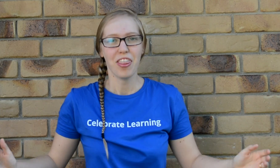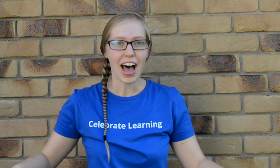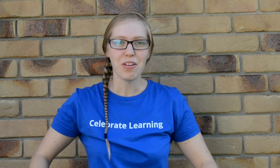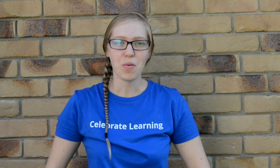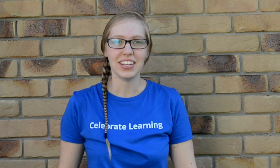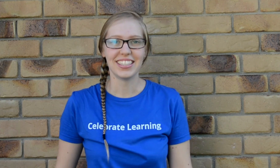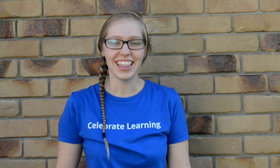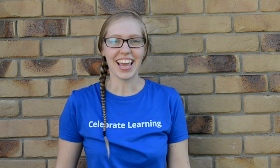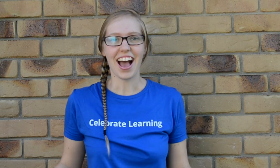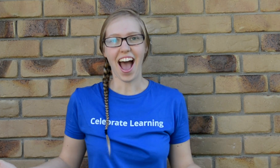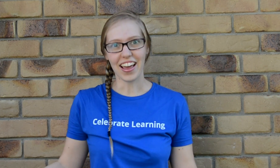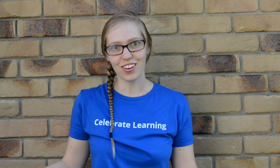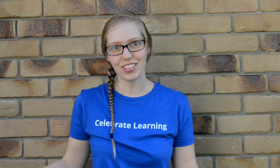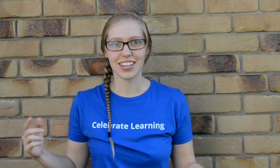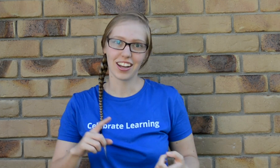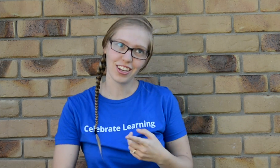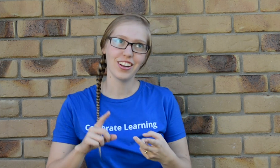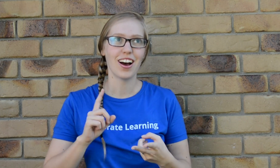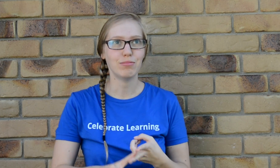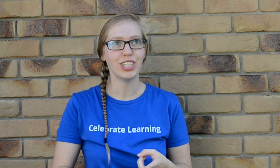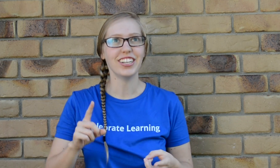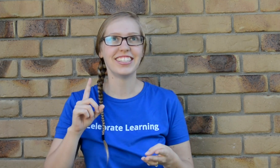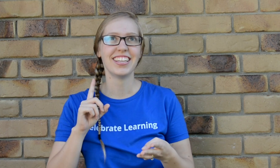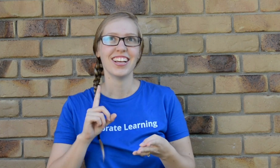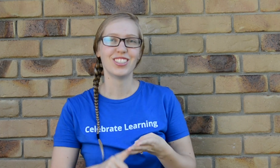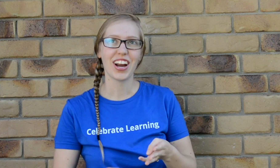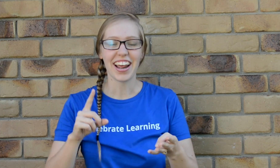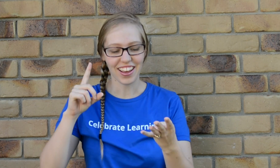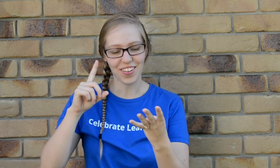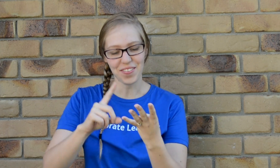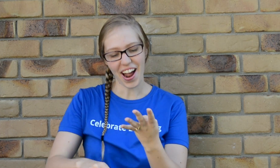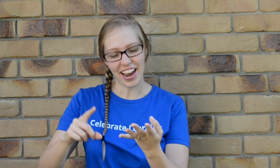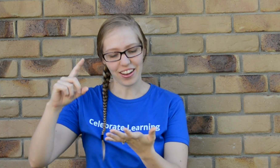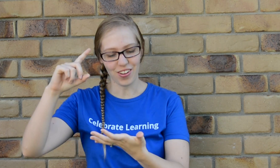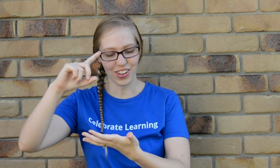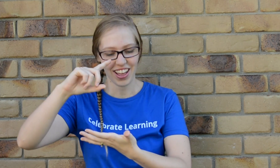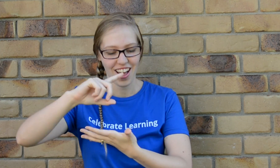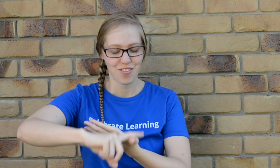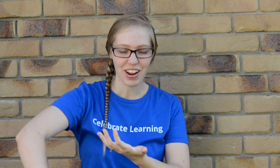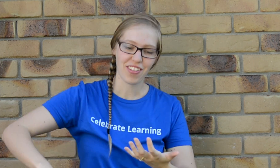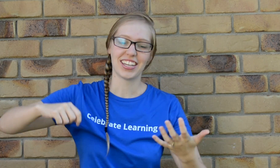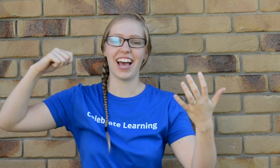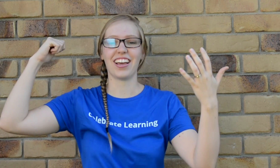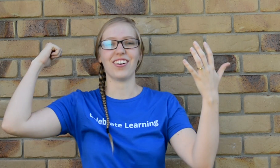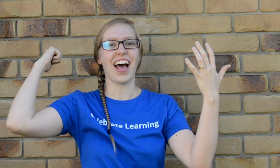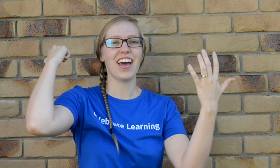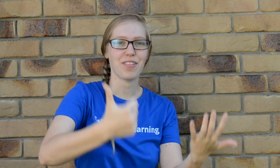That was the Angles, Acute, Obtuse, Straight Angle, Right Angle, Reflex Angle, and